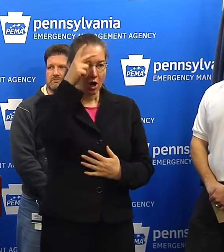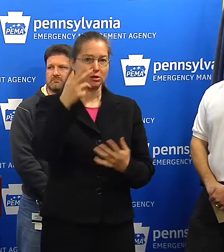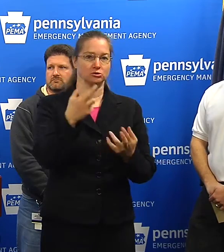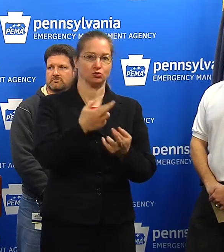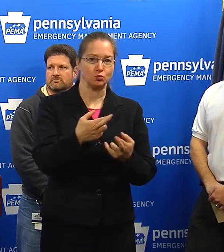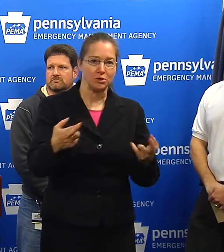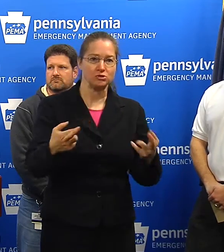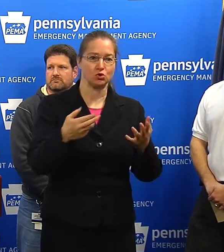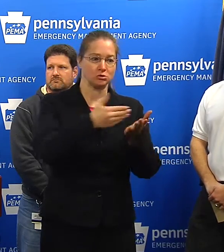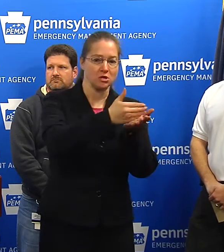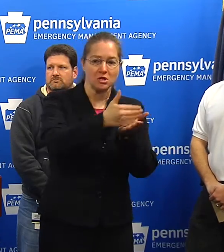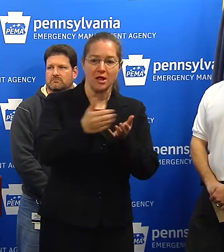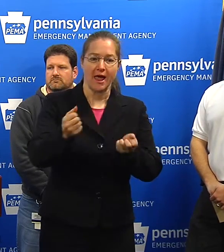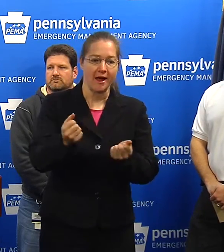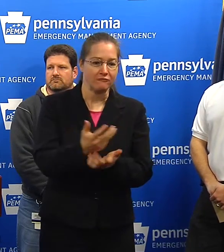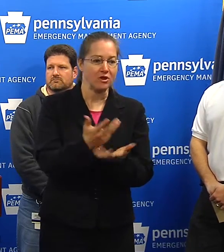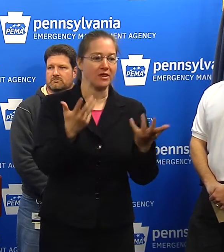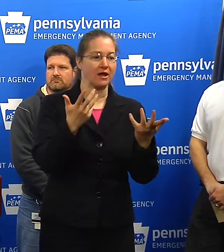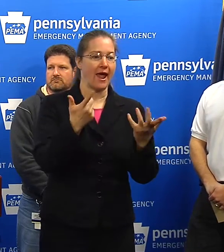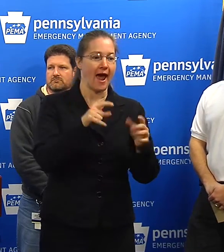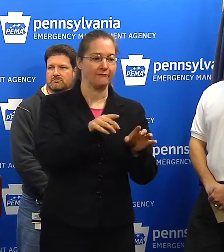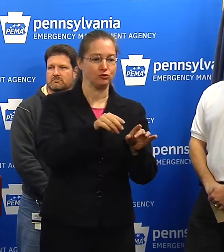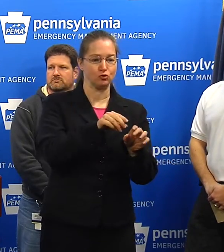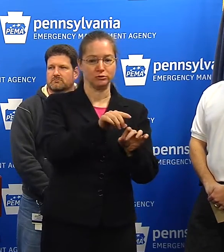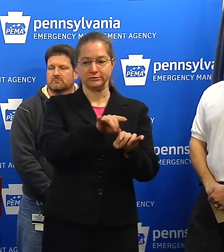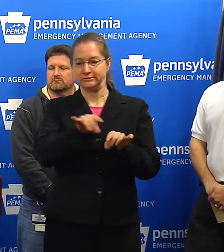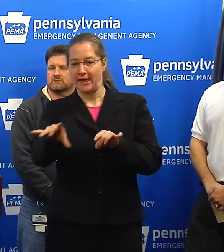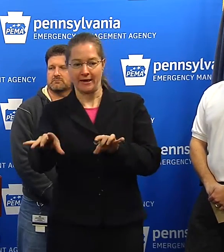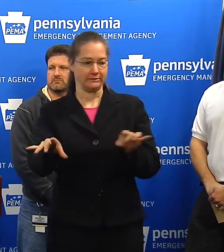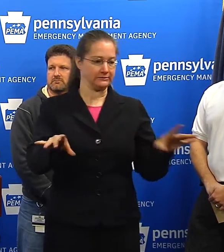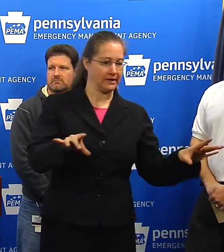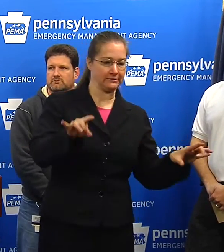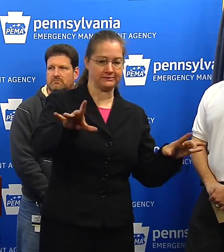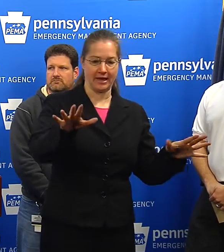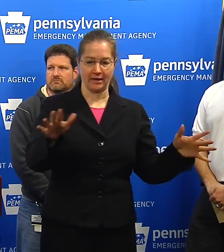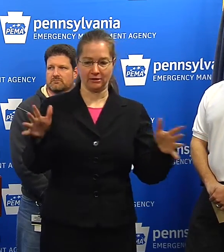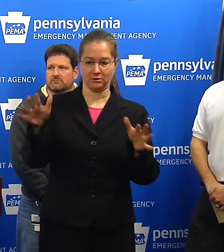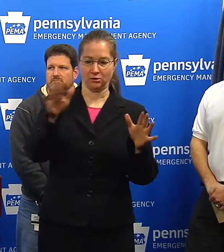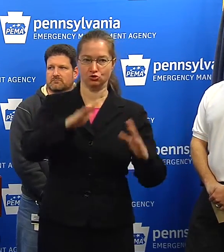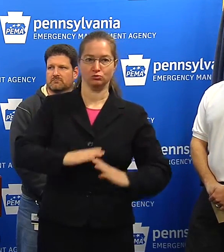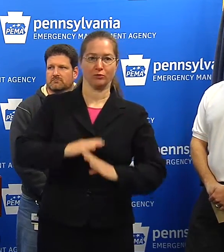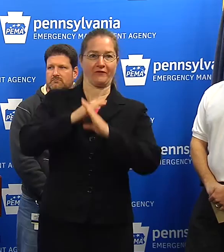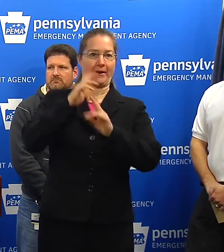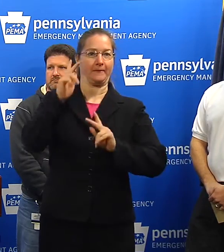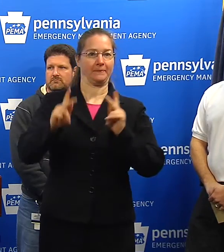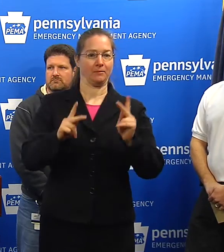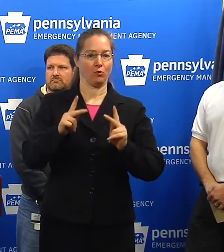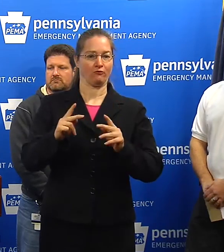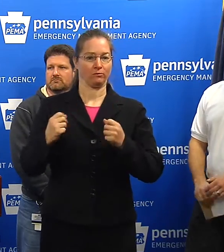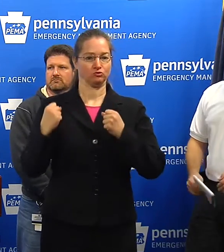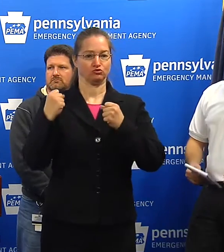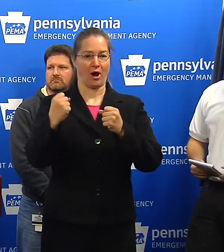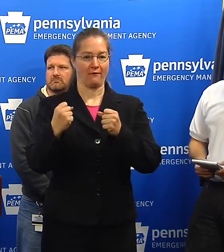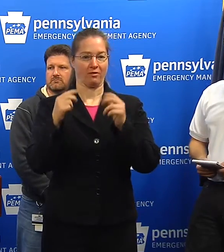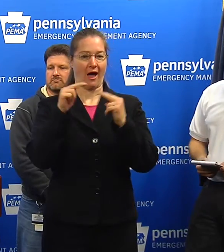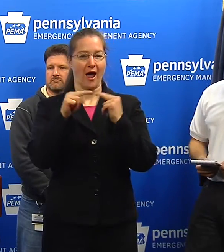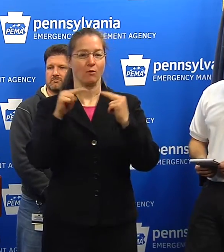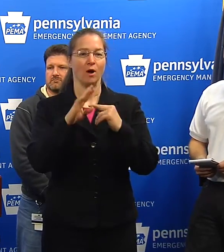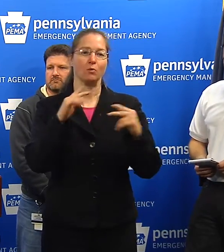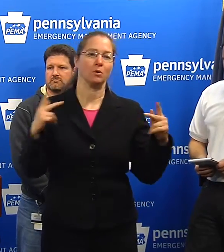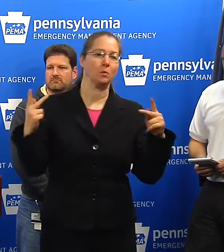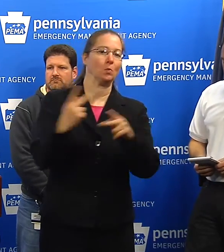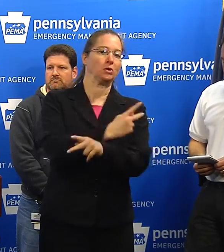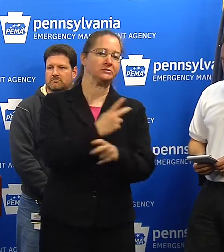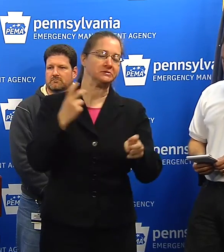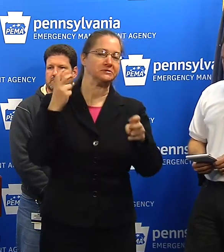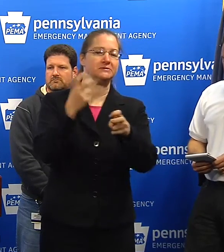keep these interstates and other roads open. We're going to have to redeploy them to keeping people off the highways, and that's going to make travel even tougher. It's going